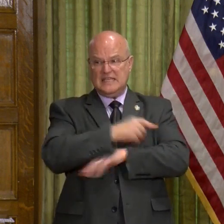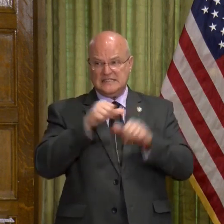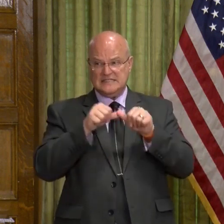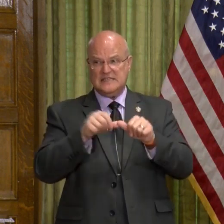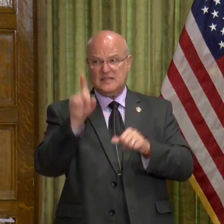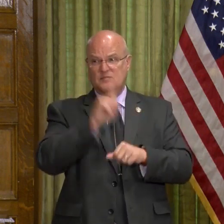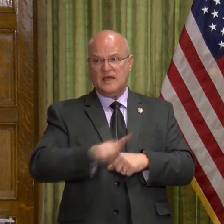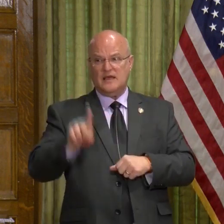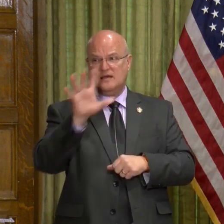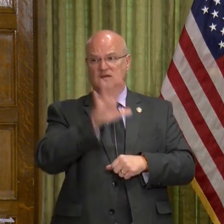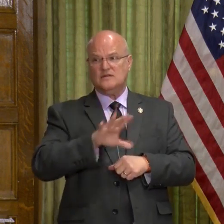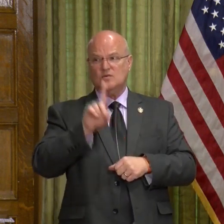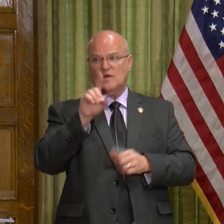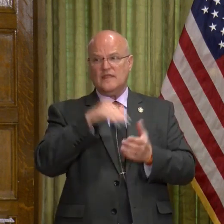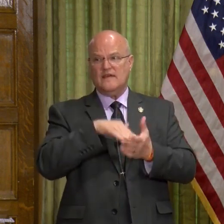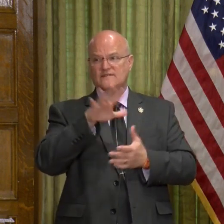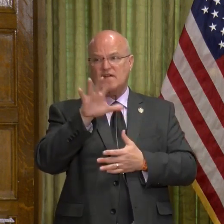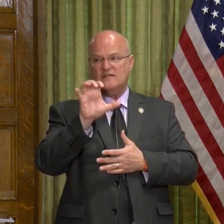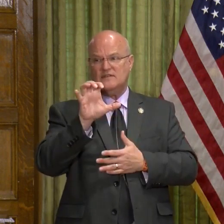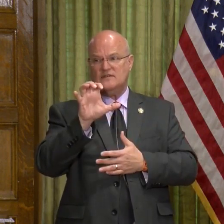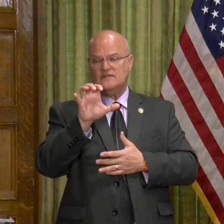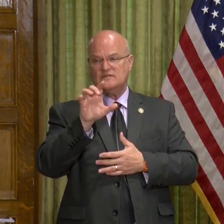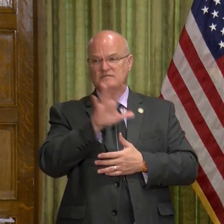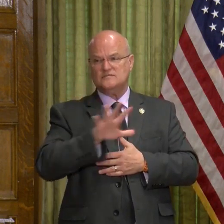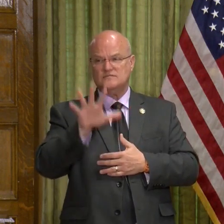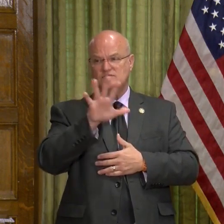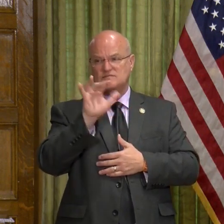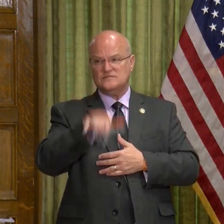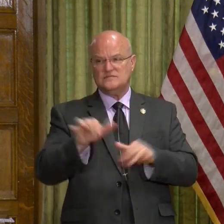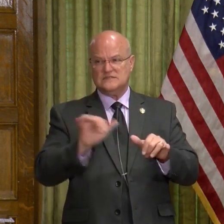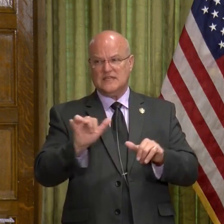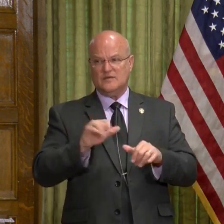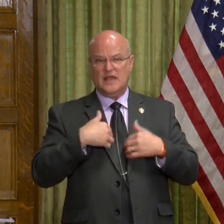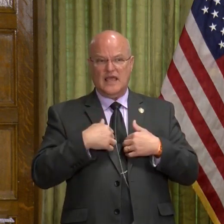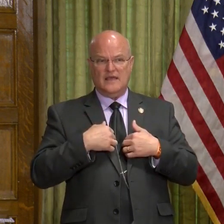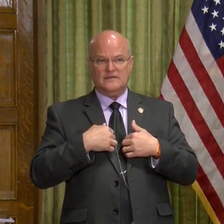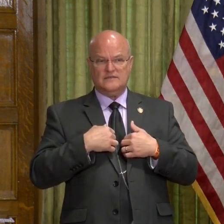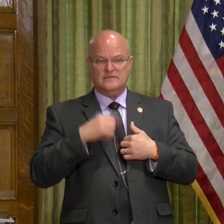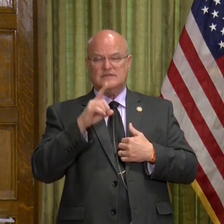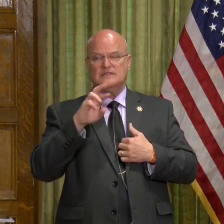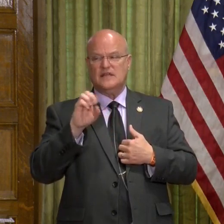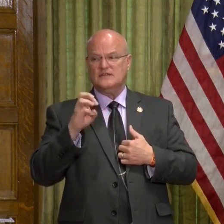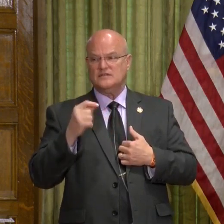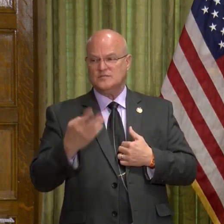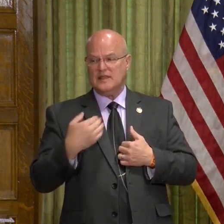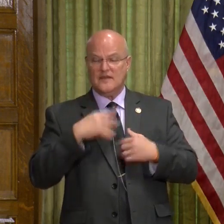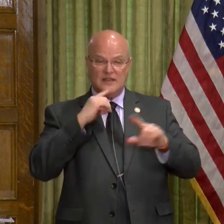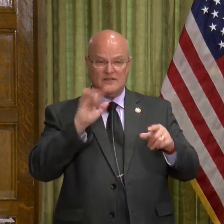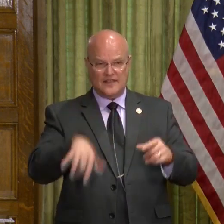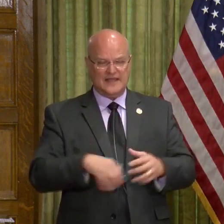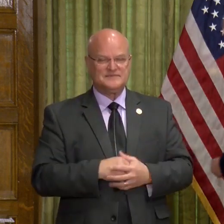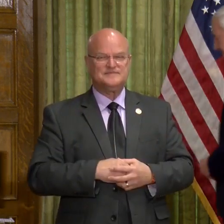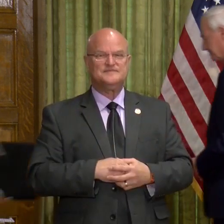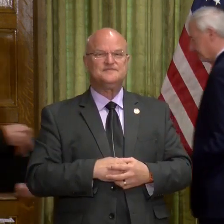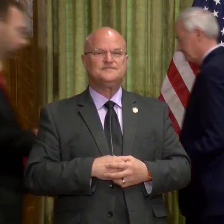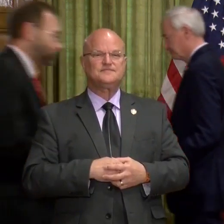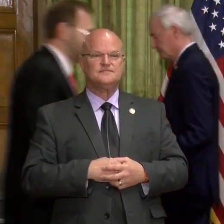still around between 1,000 and 1,500? Dr. Smith, have you got an answer to that?